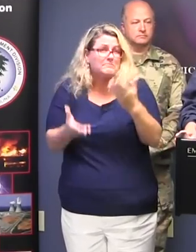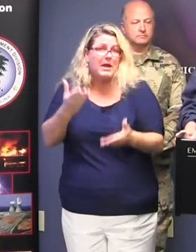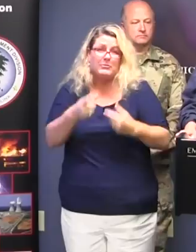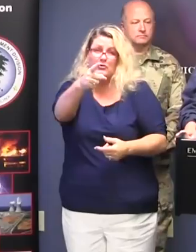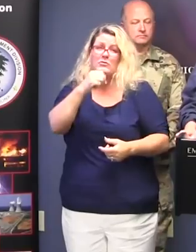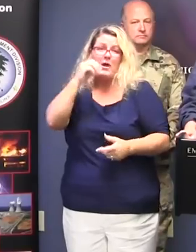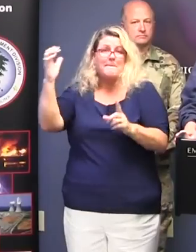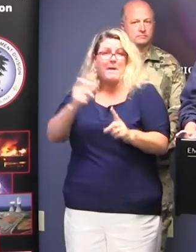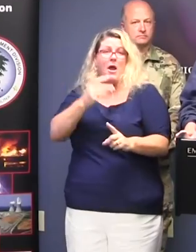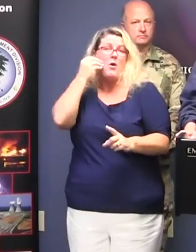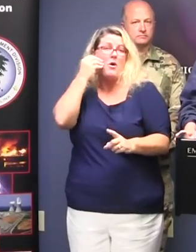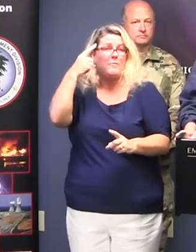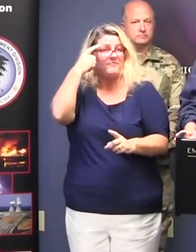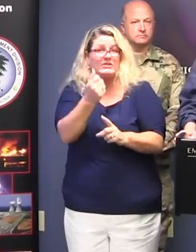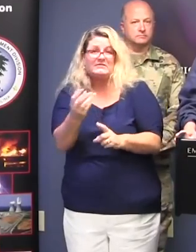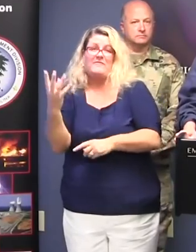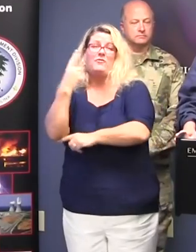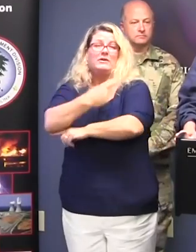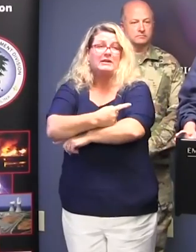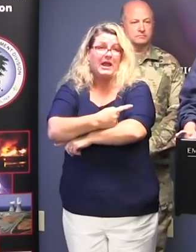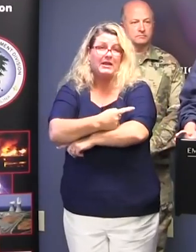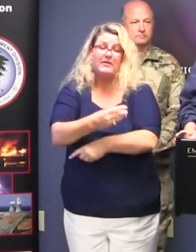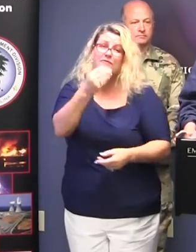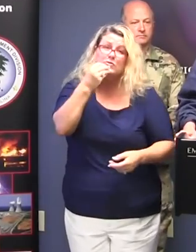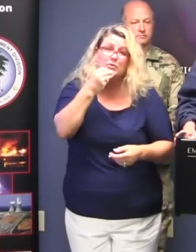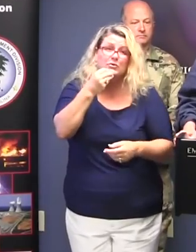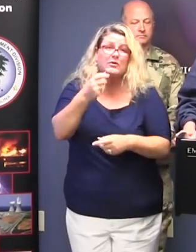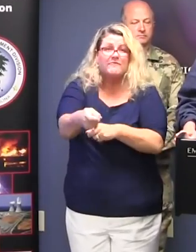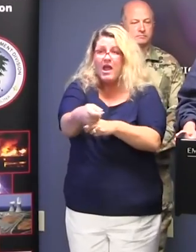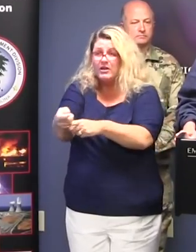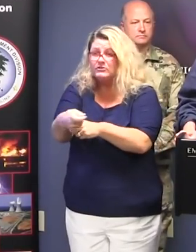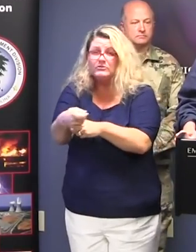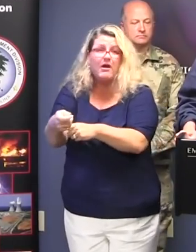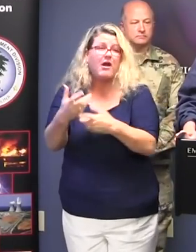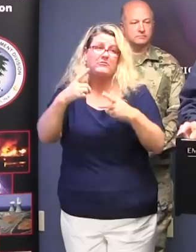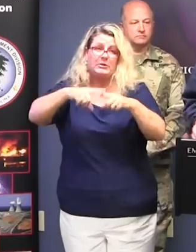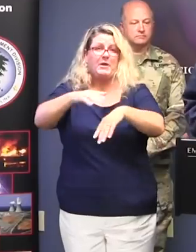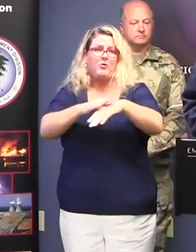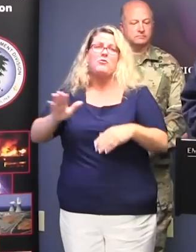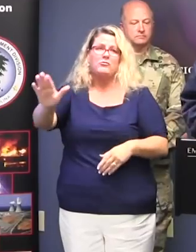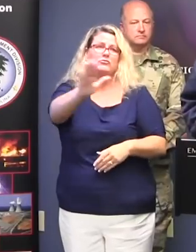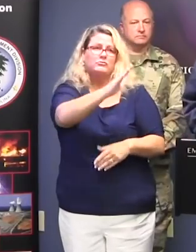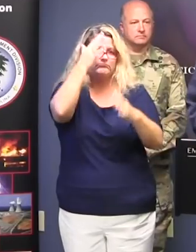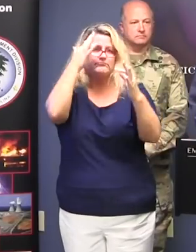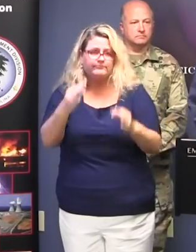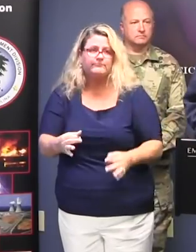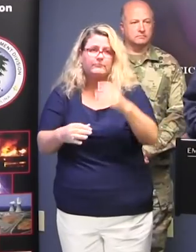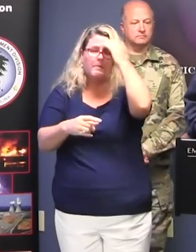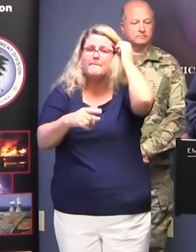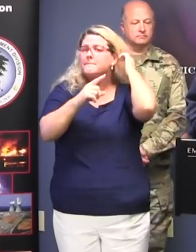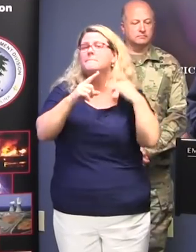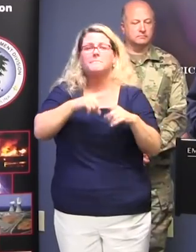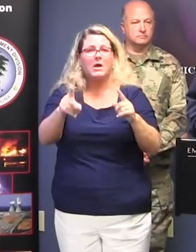days. So that means you may need to take food, you may need to take flashlights, depending on where you're going to go. But there's a lot of information that's